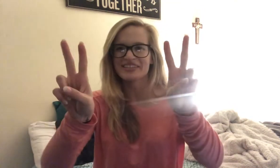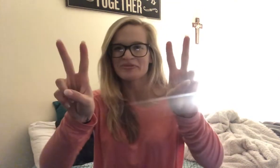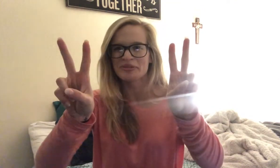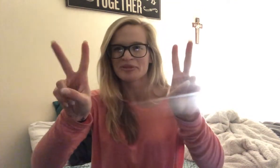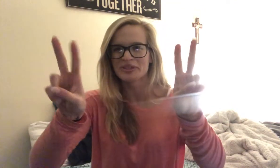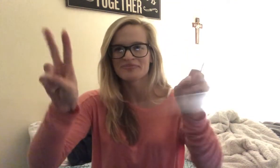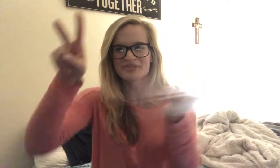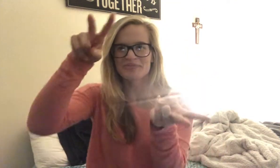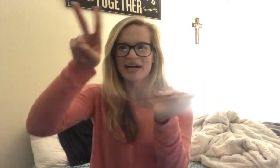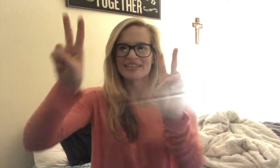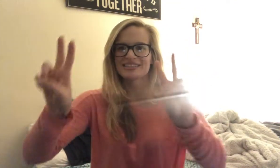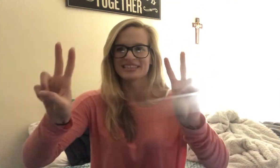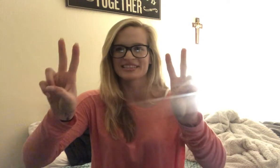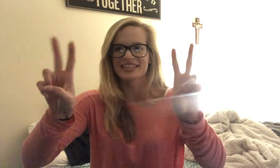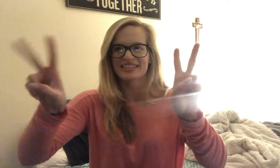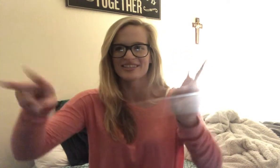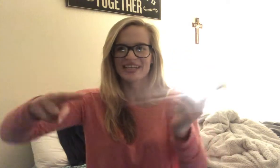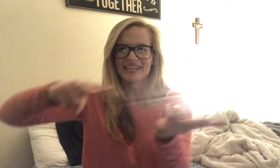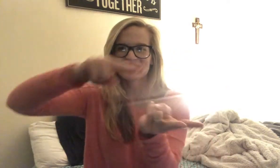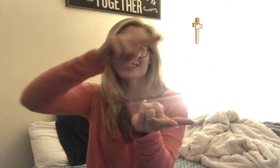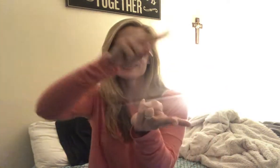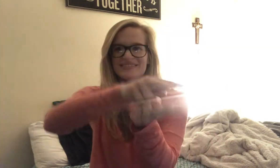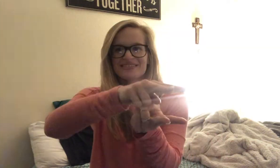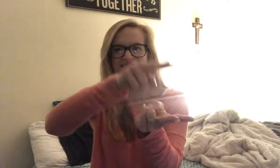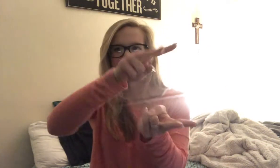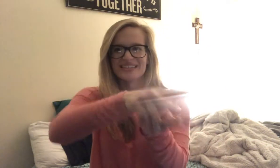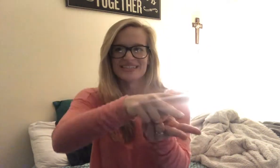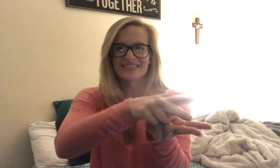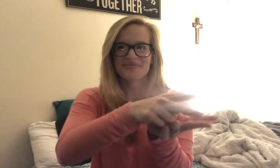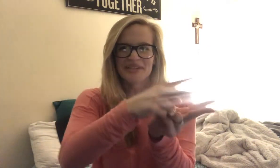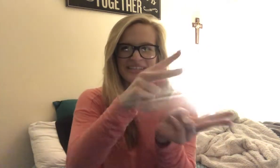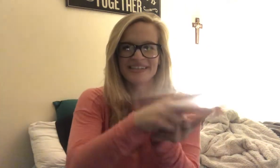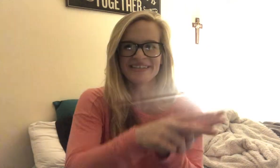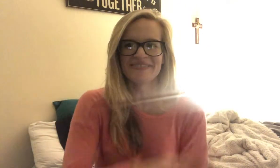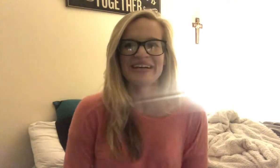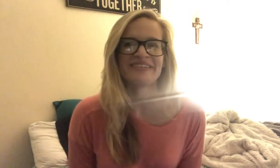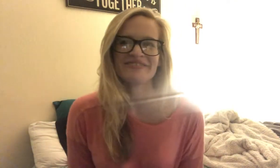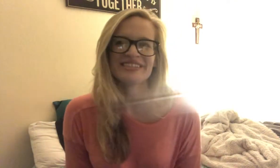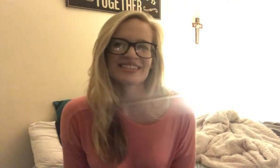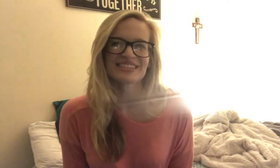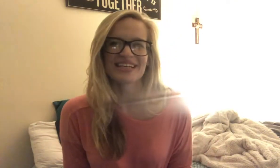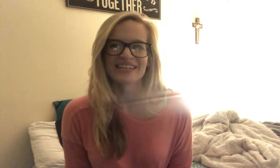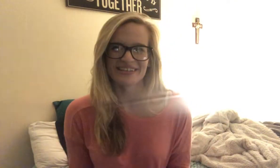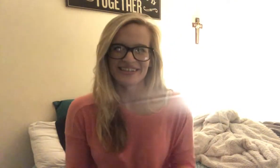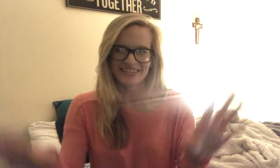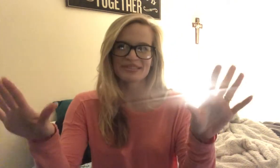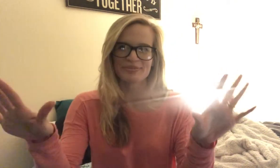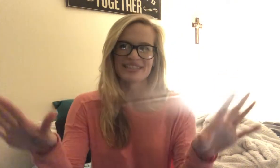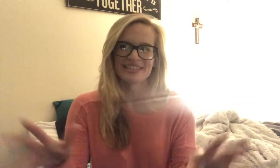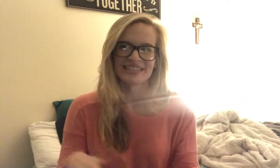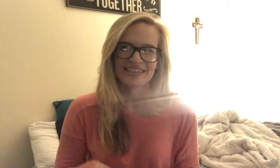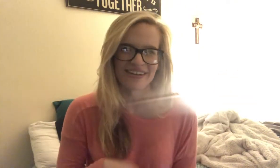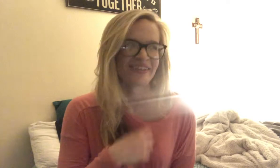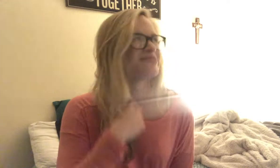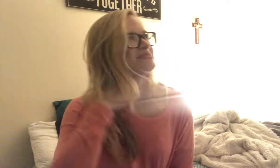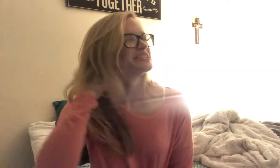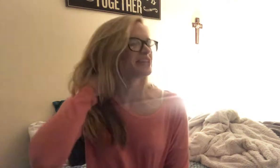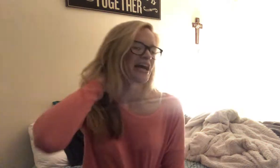two people, two bodies, that's like their legs, and that's them hitting it. Wow, this is like explicit, y'all. Okay.